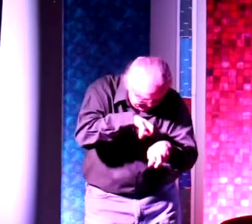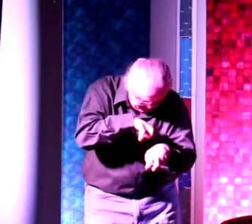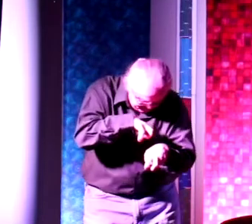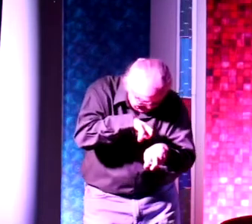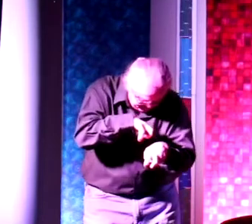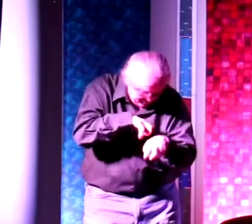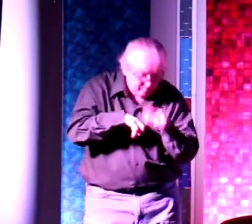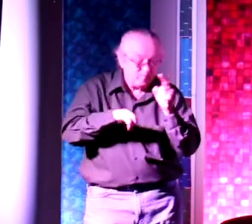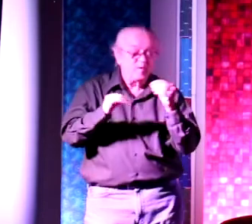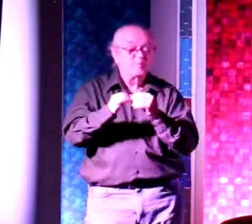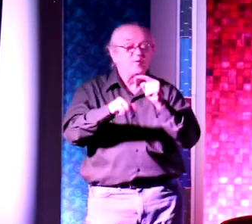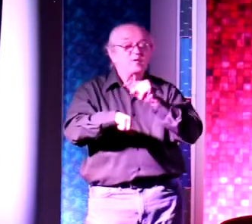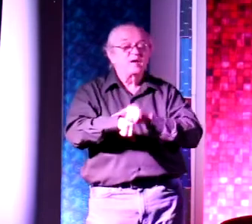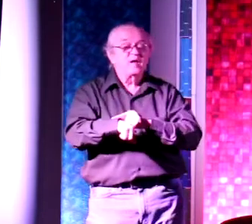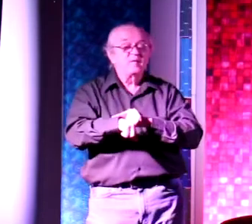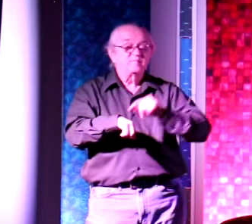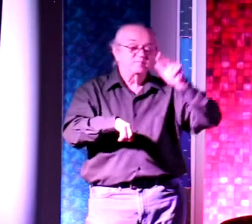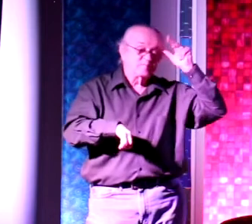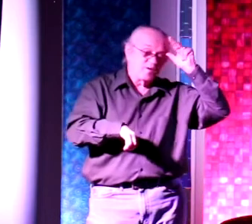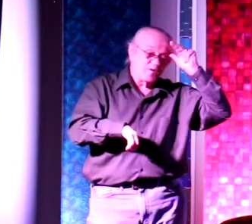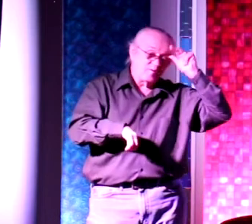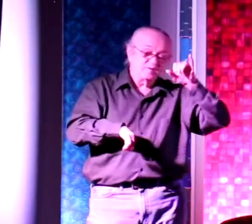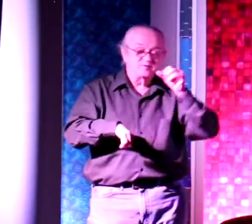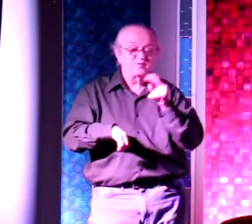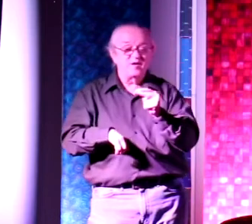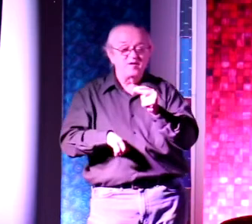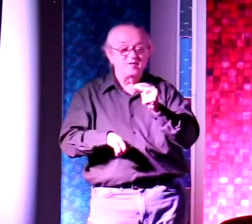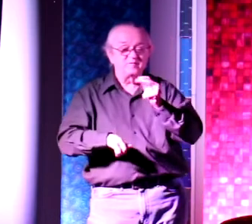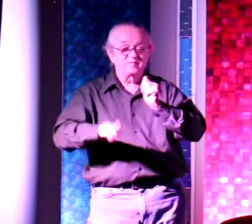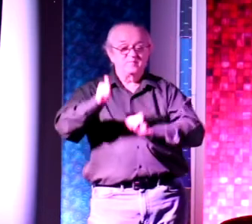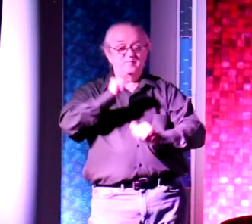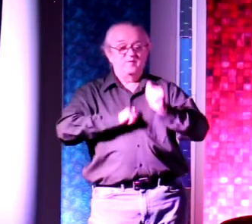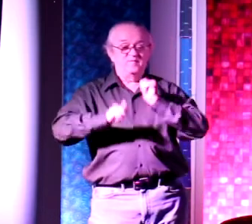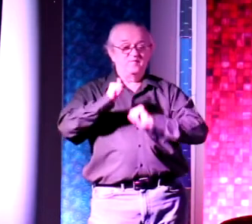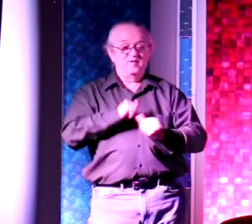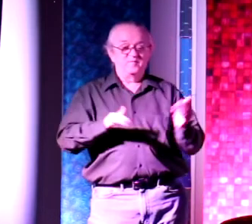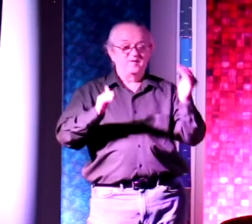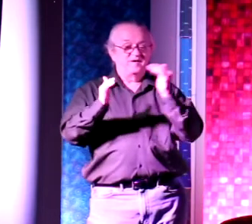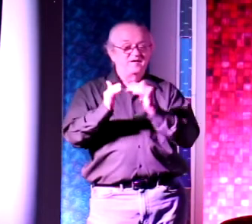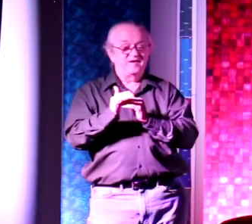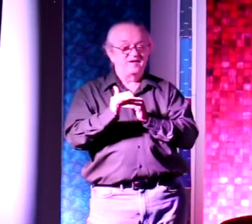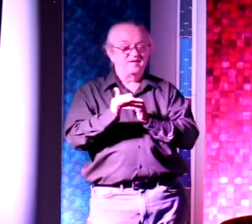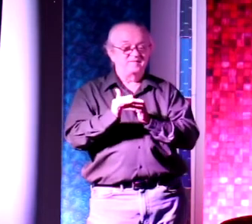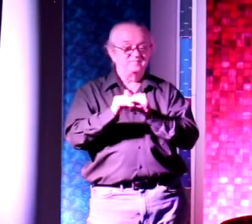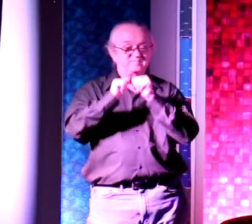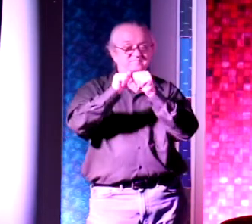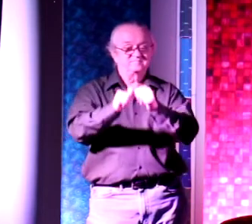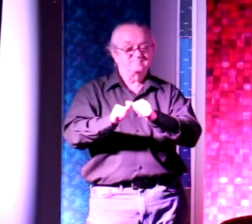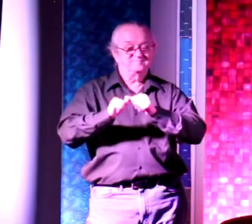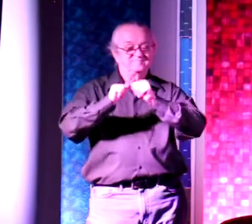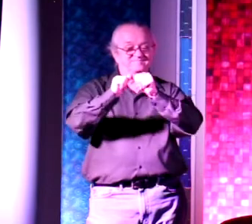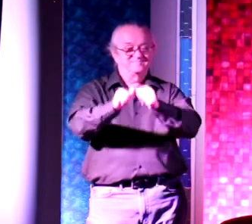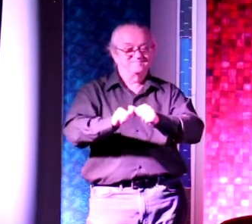Cruiser and old John performed again into eternity. Thank